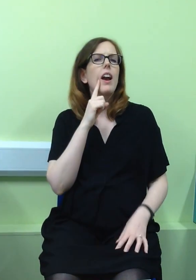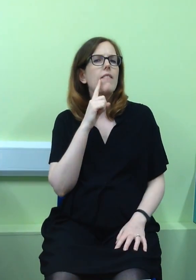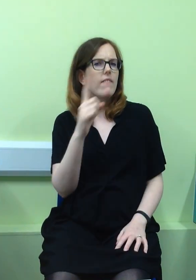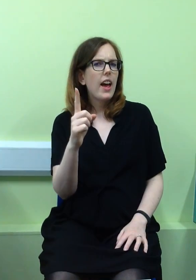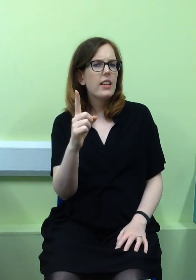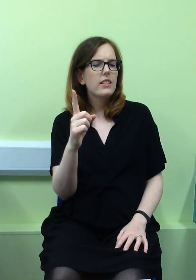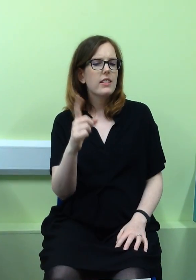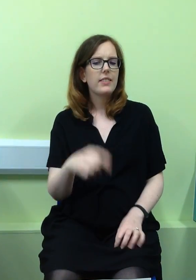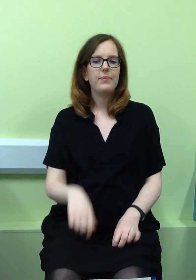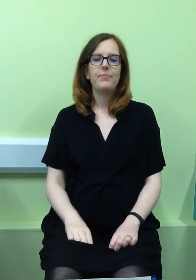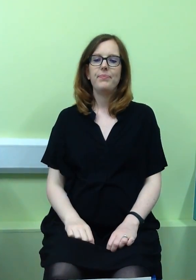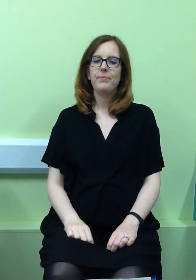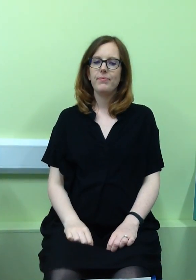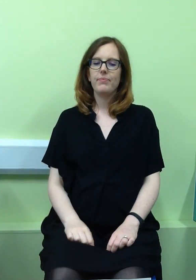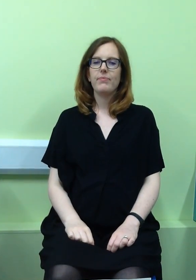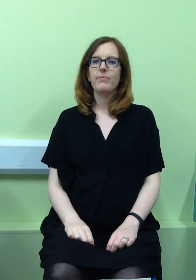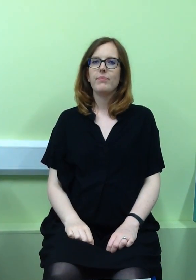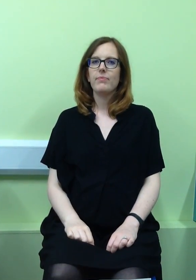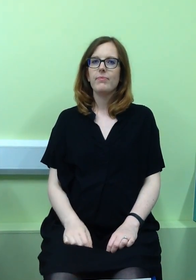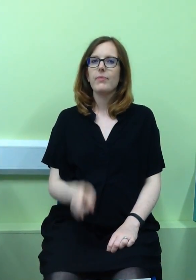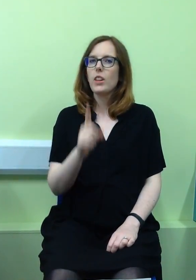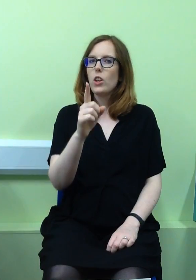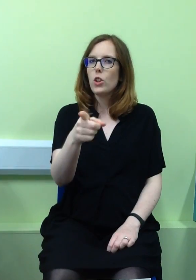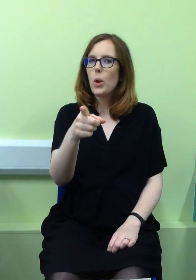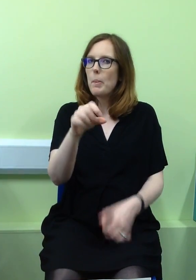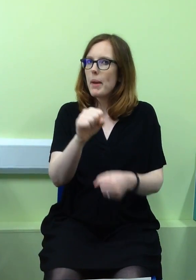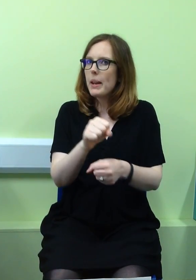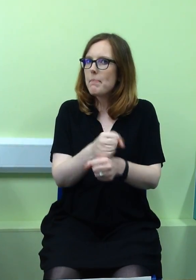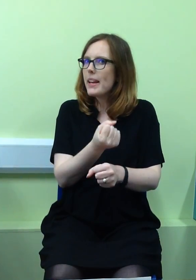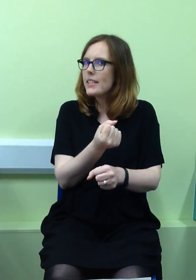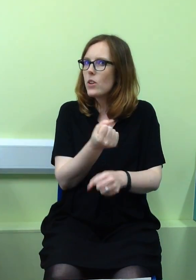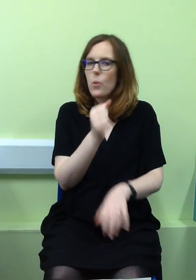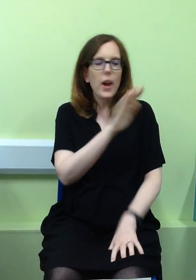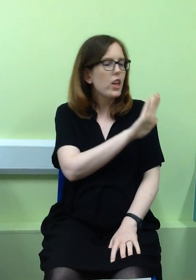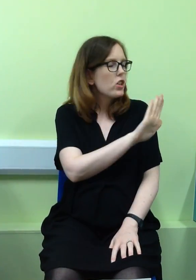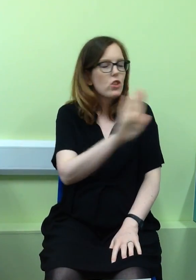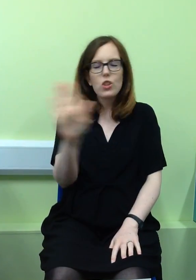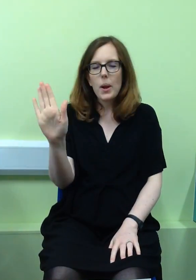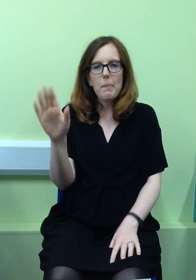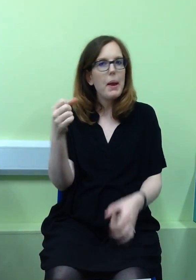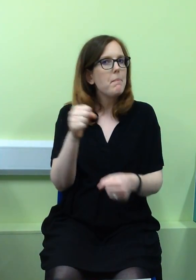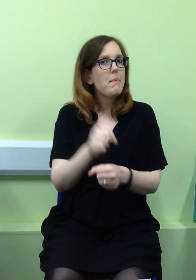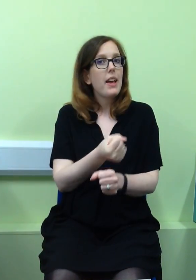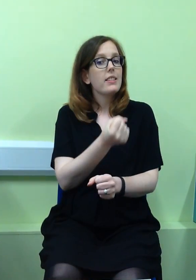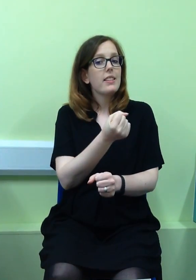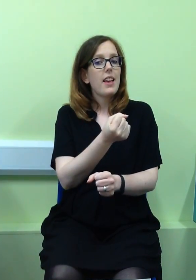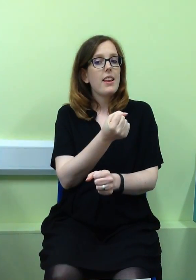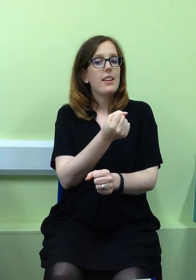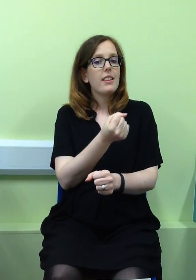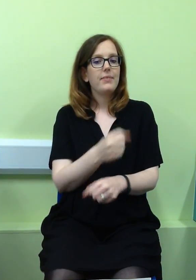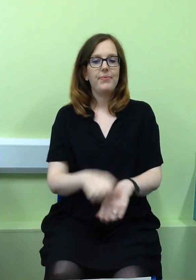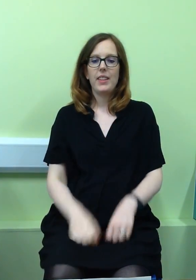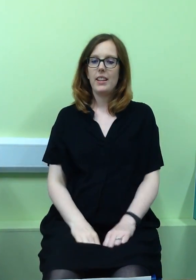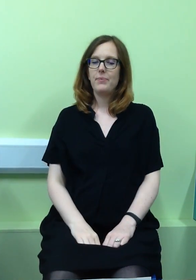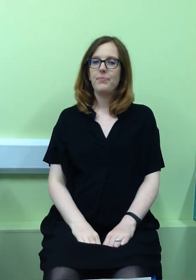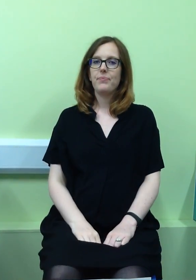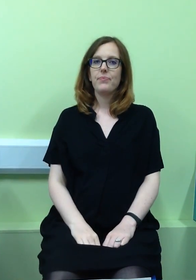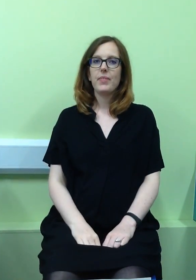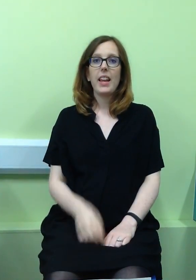confess, you've been a mess in the way, shouldn't have been a mess in the end, and